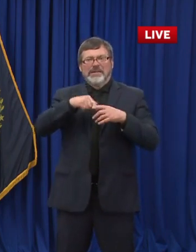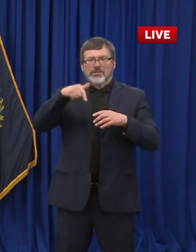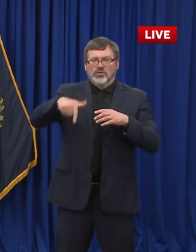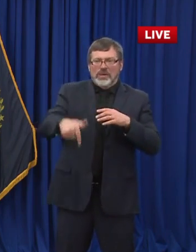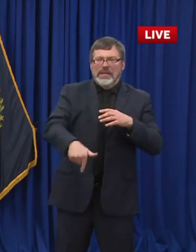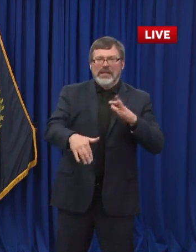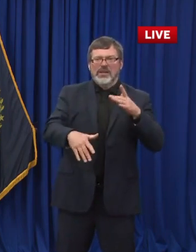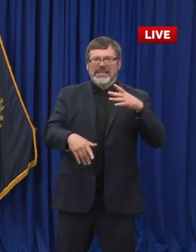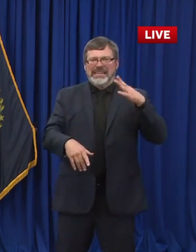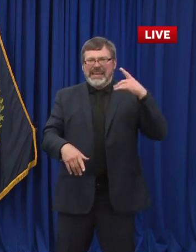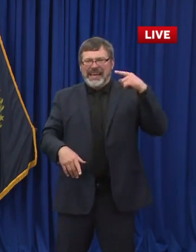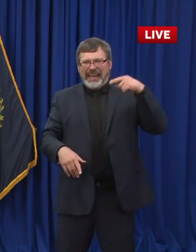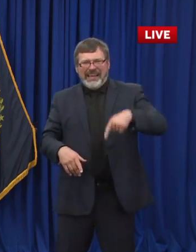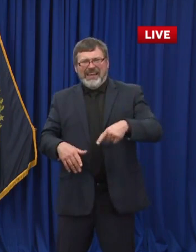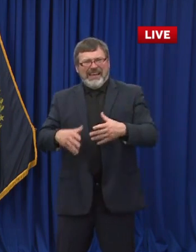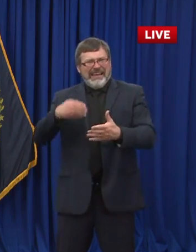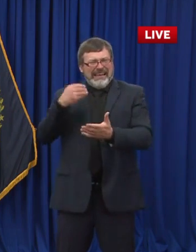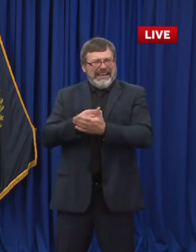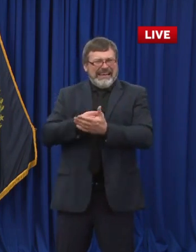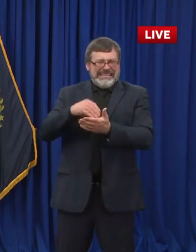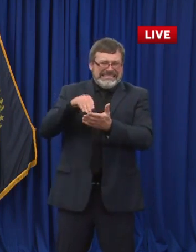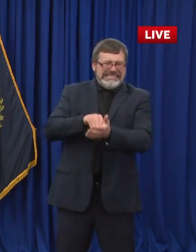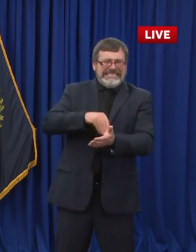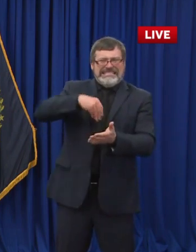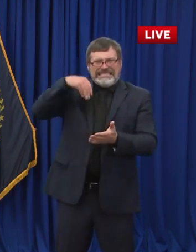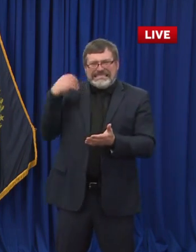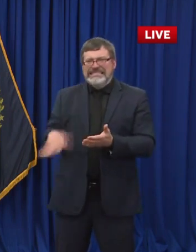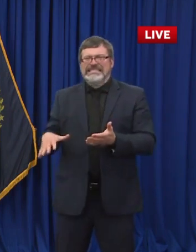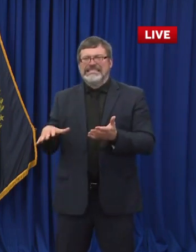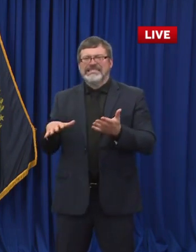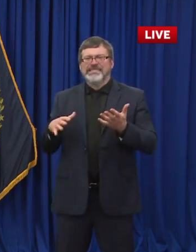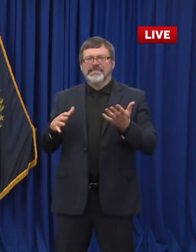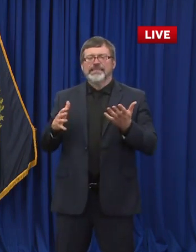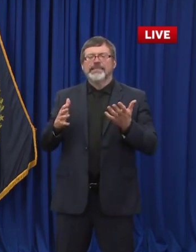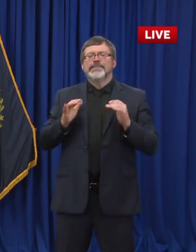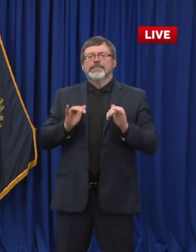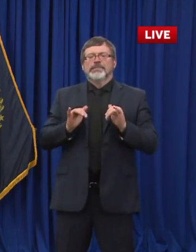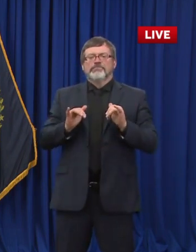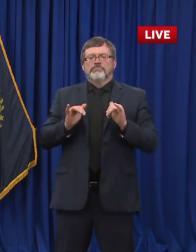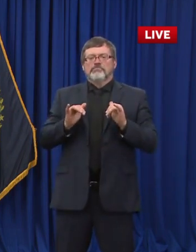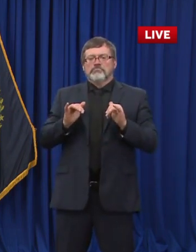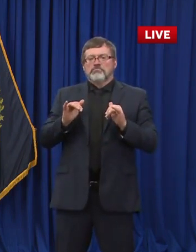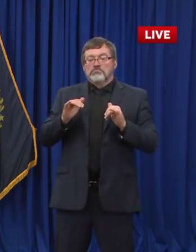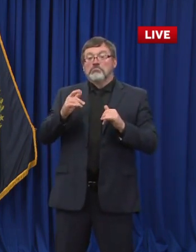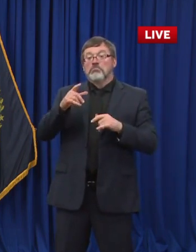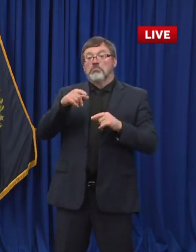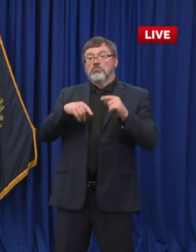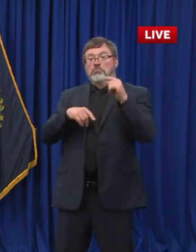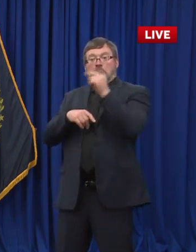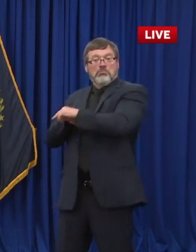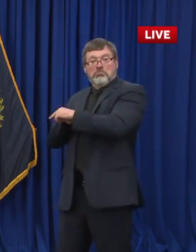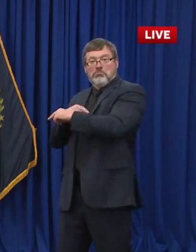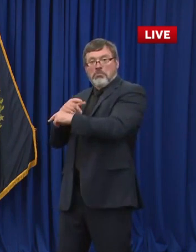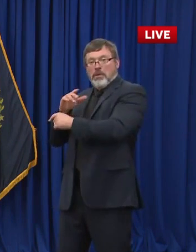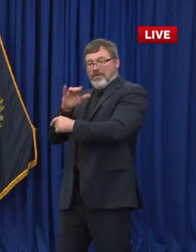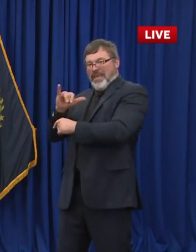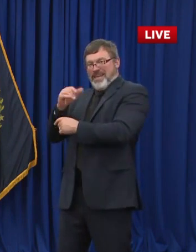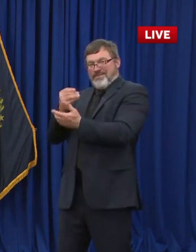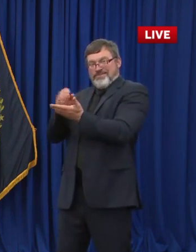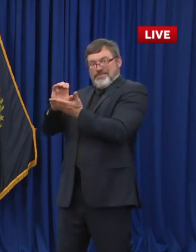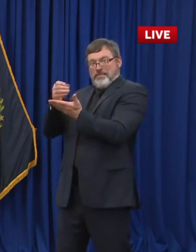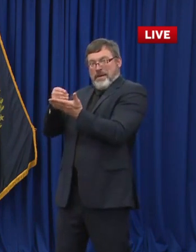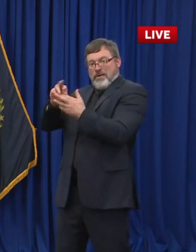thousands and thousands of dollars to make that opportunity happen. But we do have money in our clean drinking water trust fund that Chuck has led the